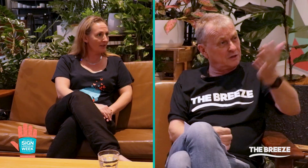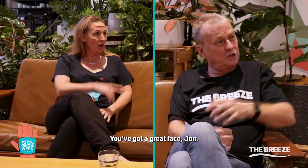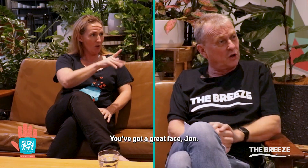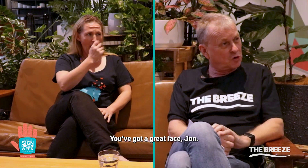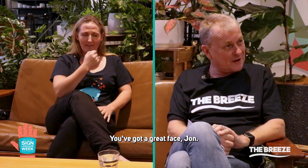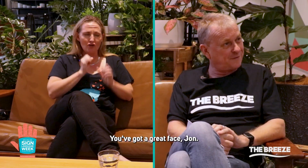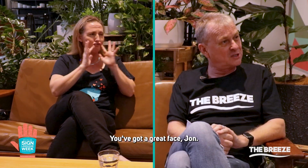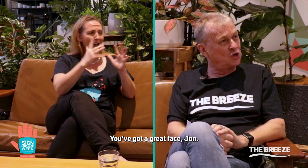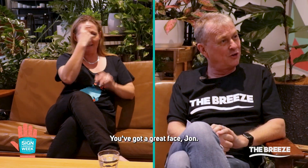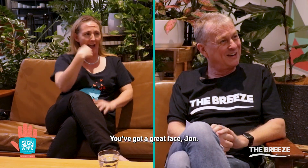You've got a great face John.